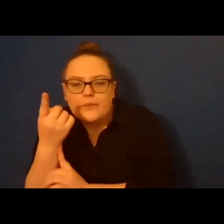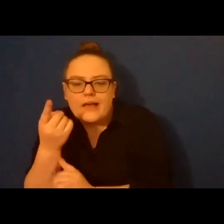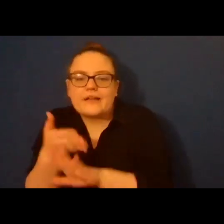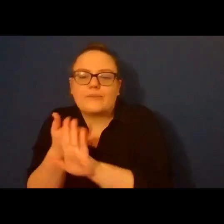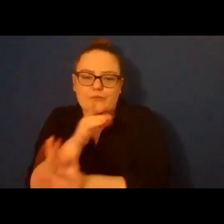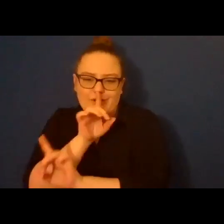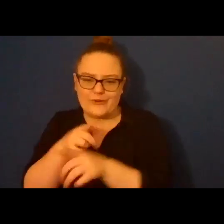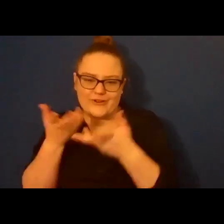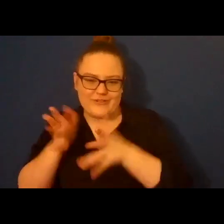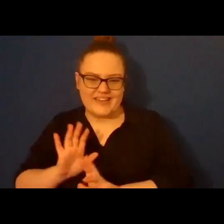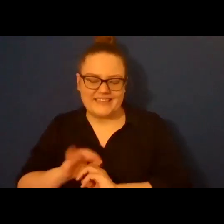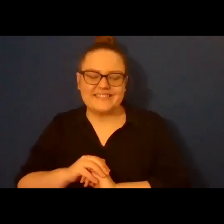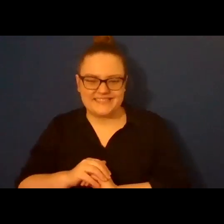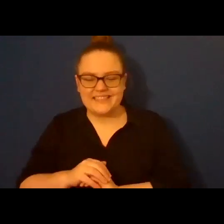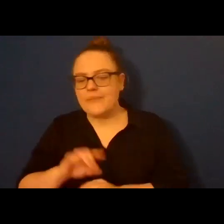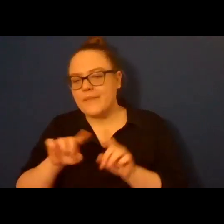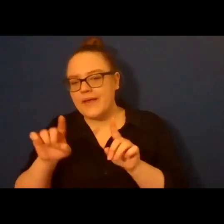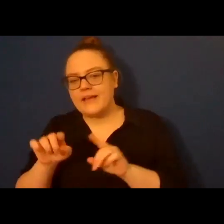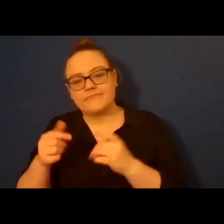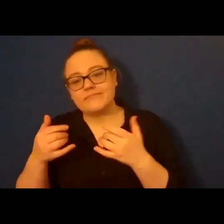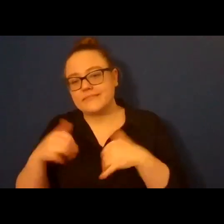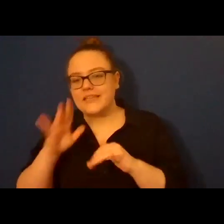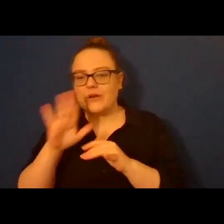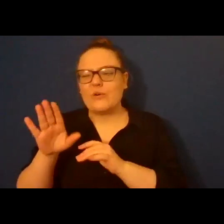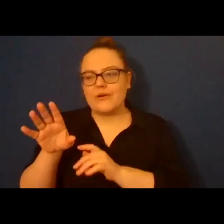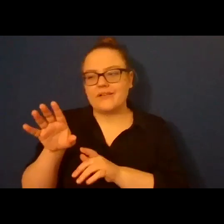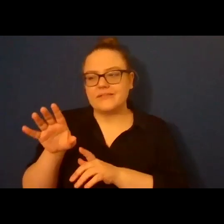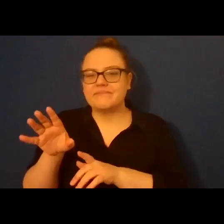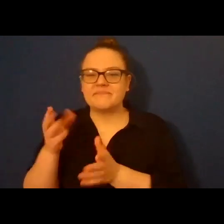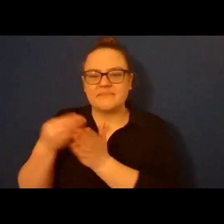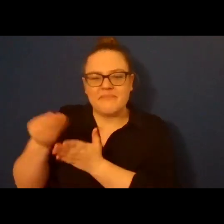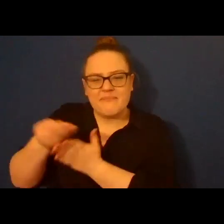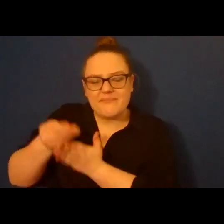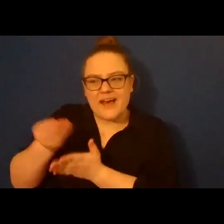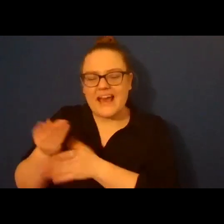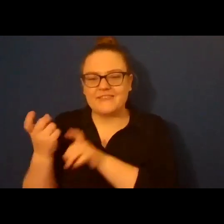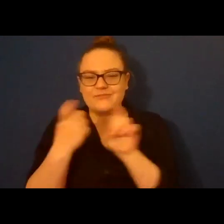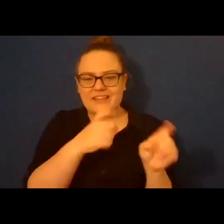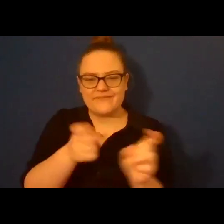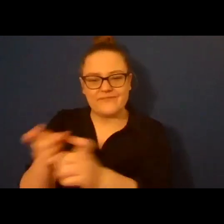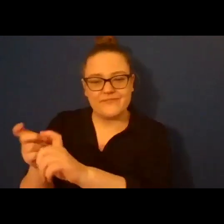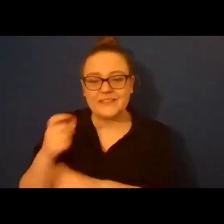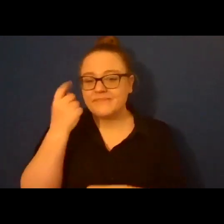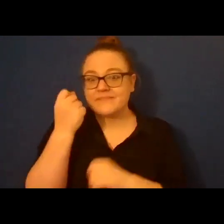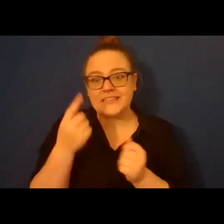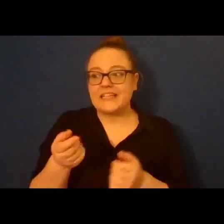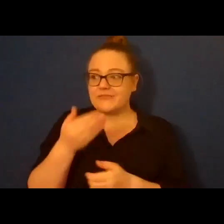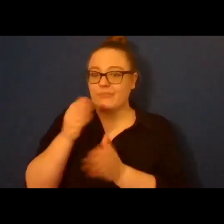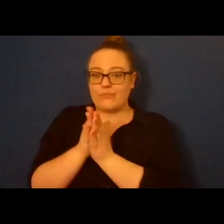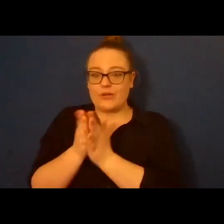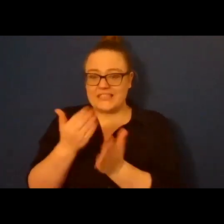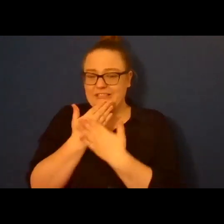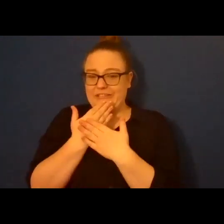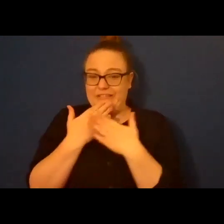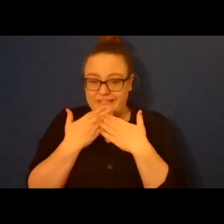coming out already. Um but I'll still I'll still get some for stocking stuffers because books make great stocking stuffers. It's also the first time I've ever seen a pre-order for my book